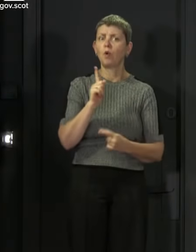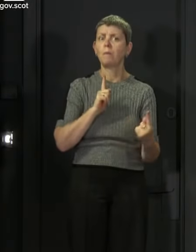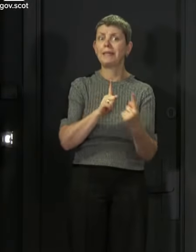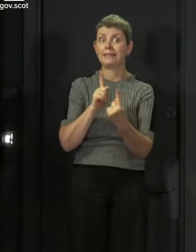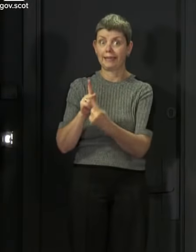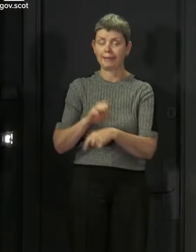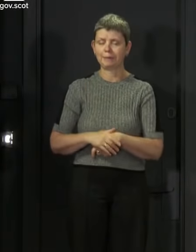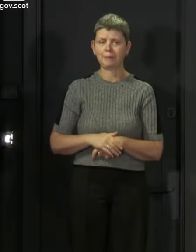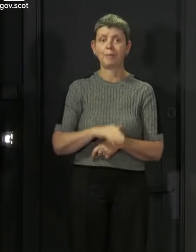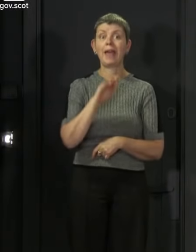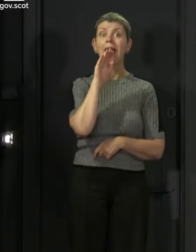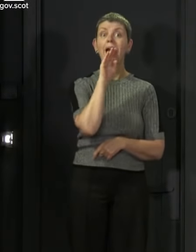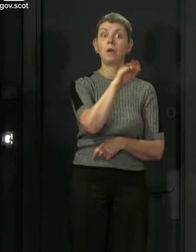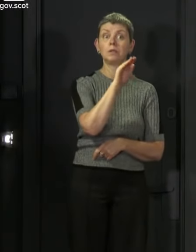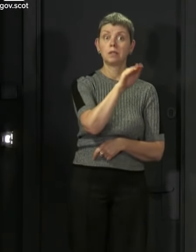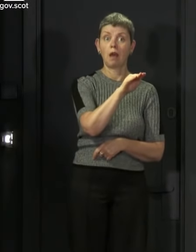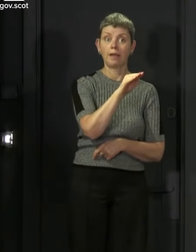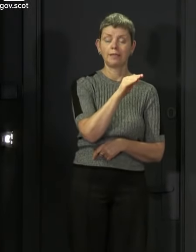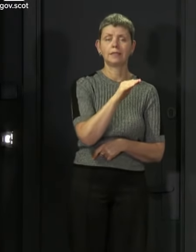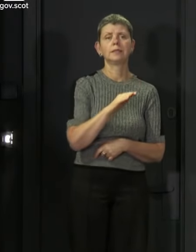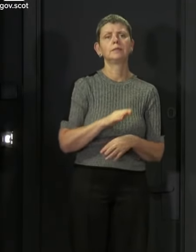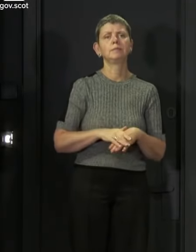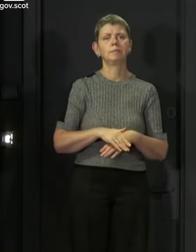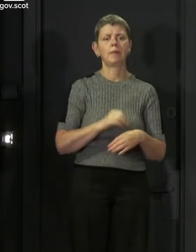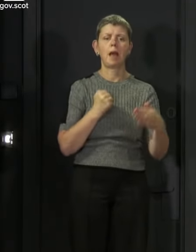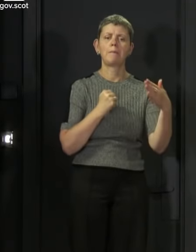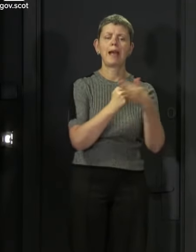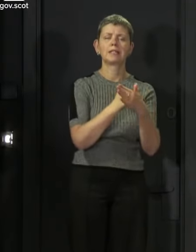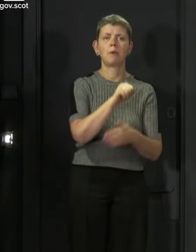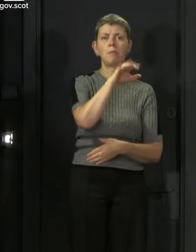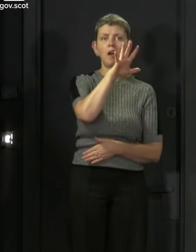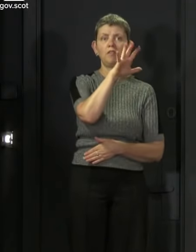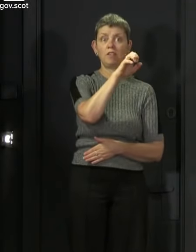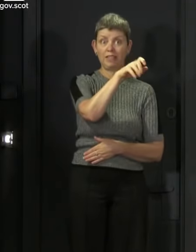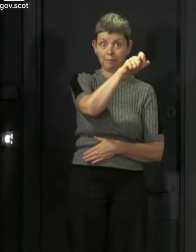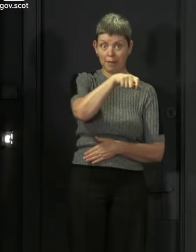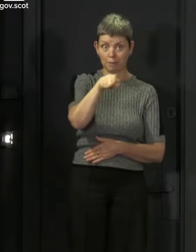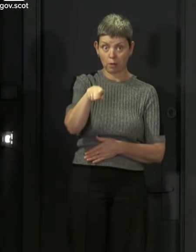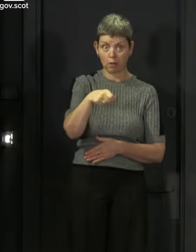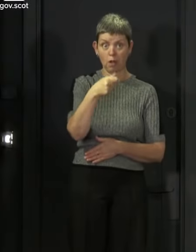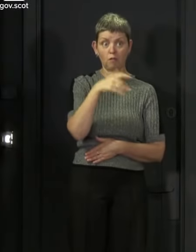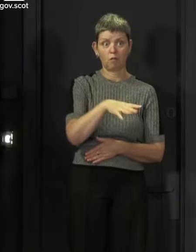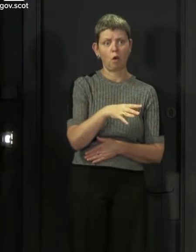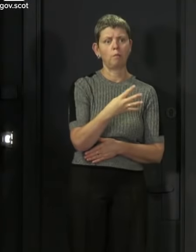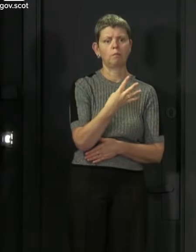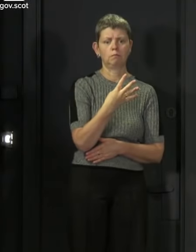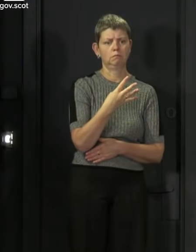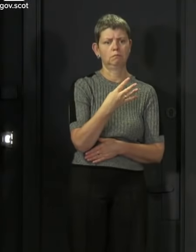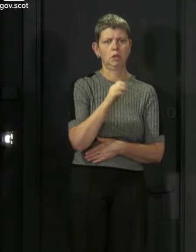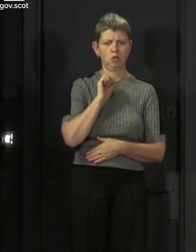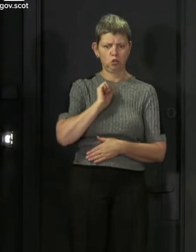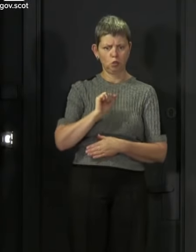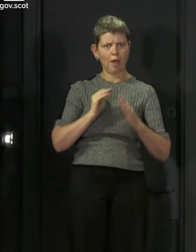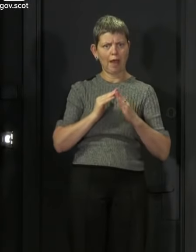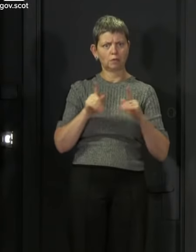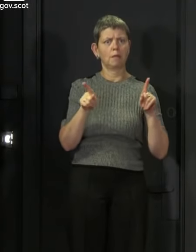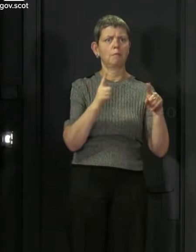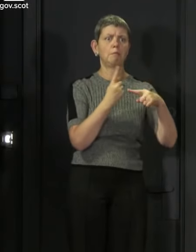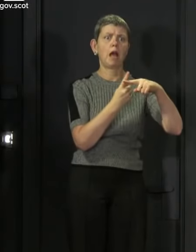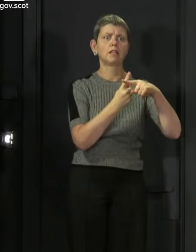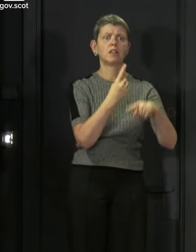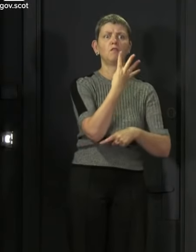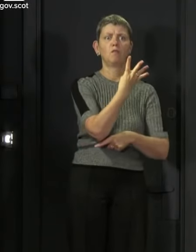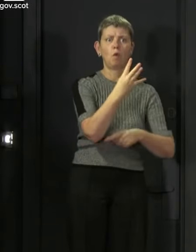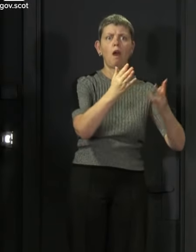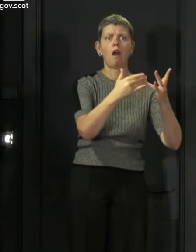For outdoor meetings, a maximum of 15 people from up to five different households can now meet together. And